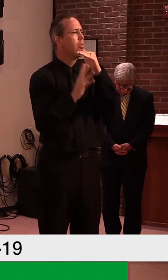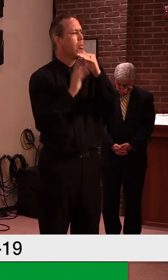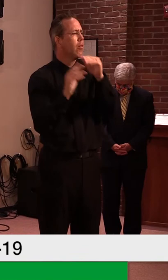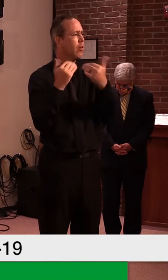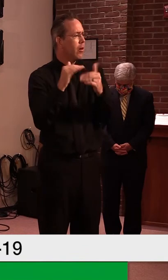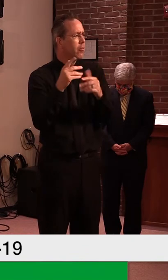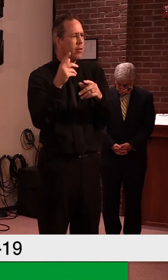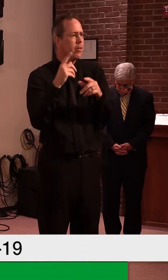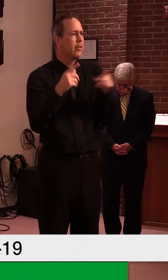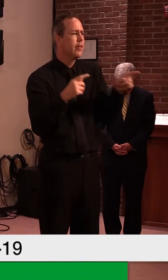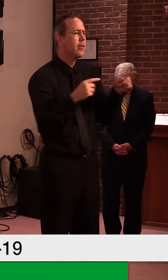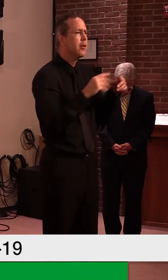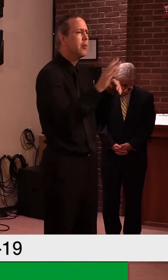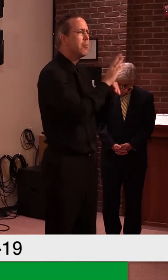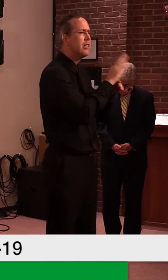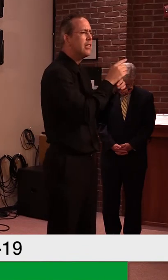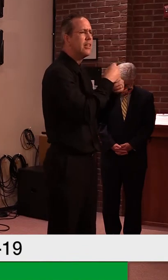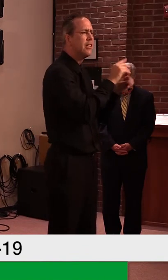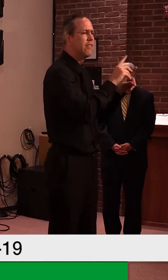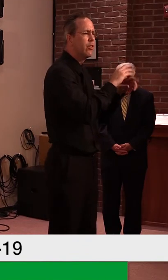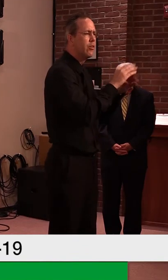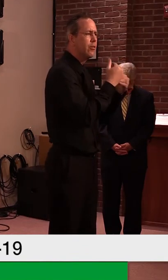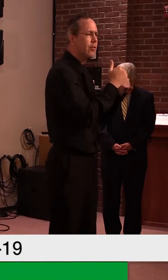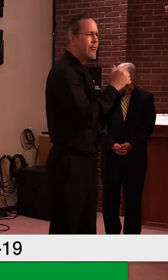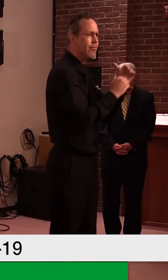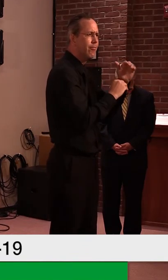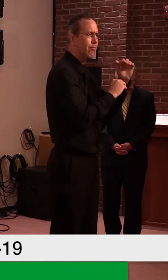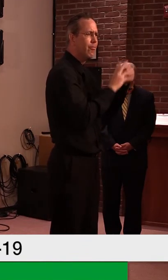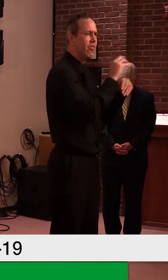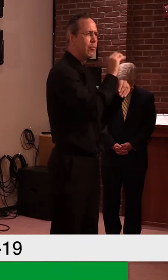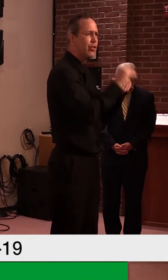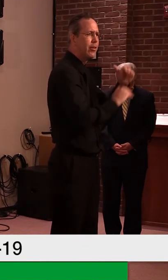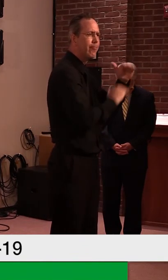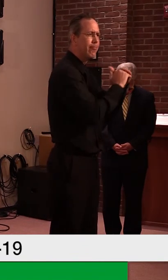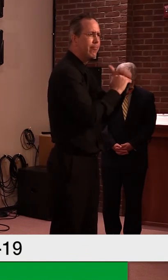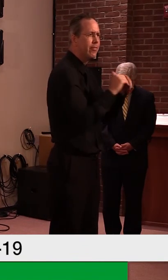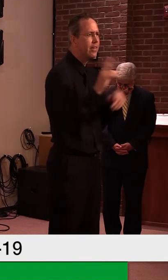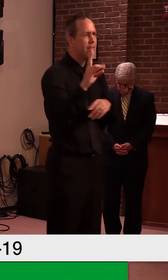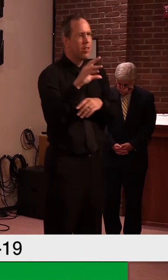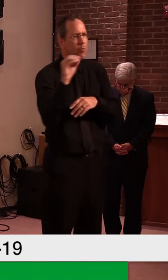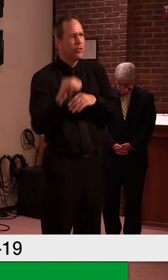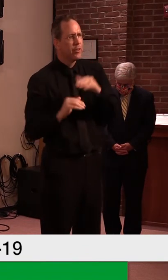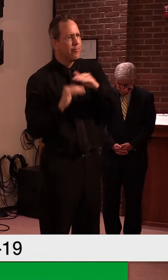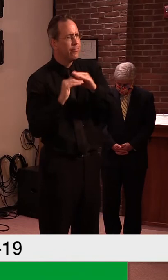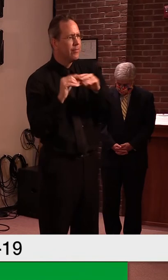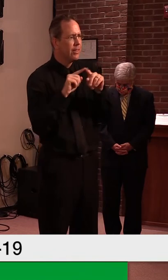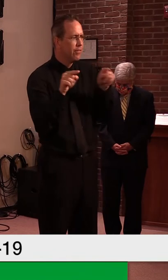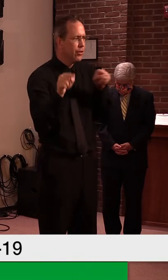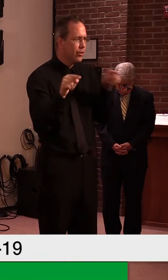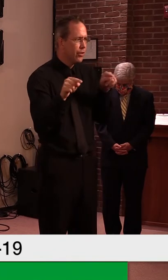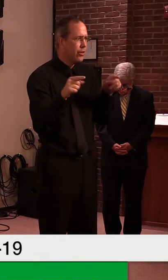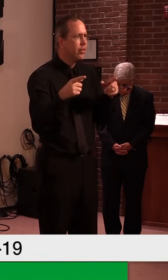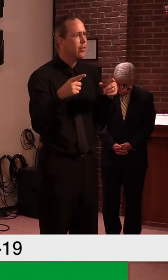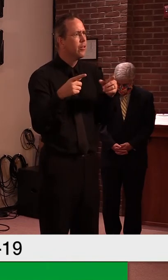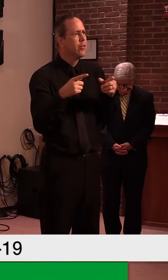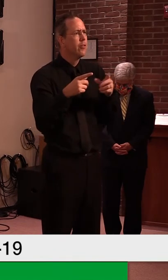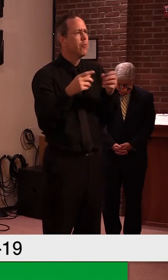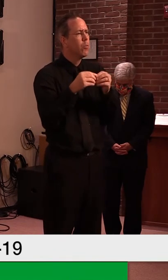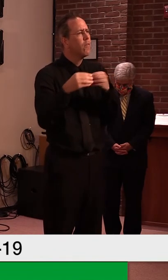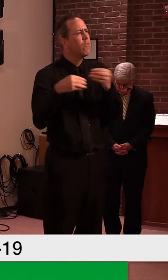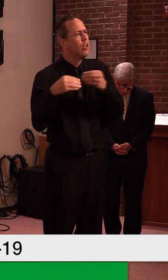as you, uh, as you might remember. So, um, I think it was to give them, uh, that flexibility that you were, um, advocating for.